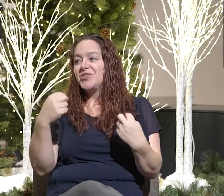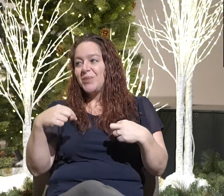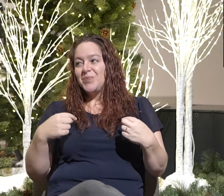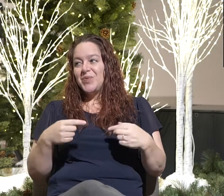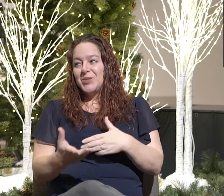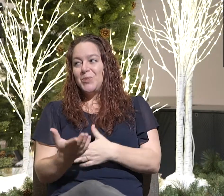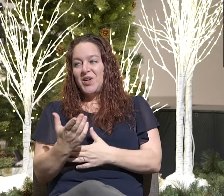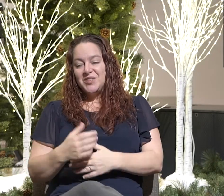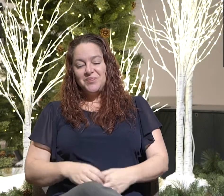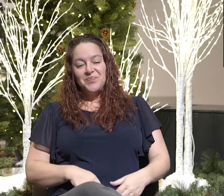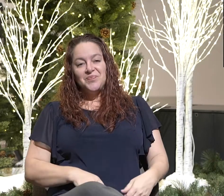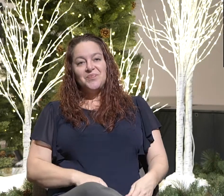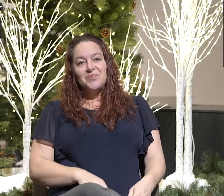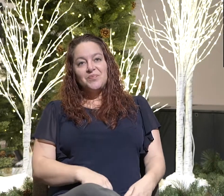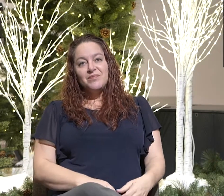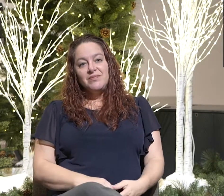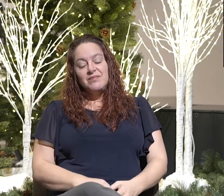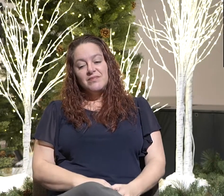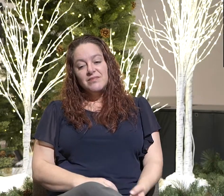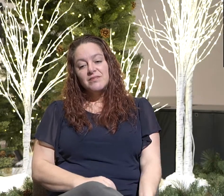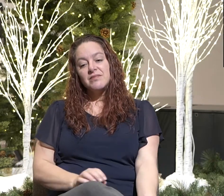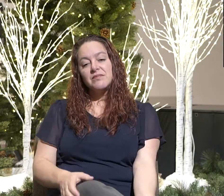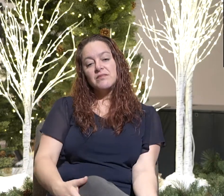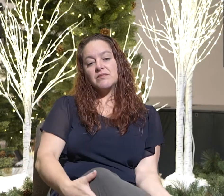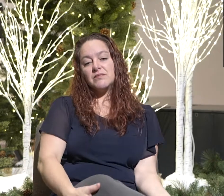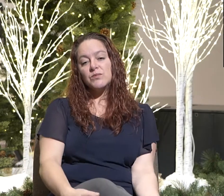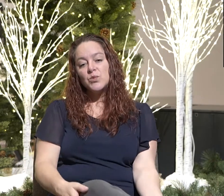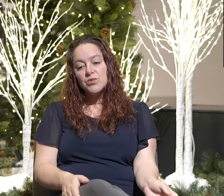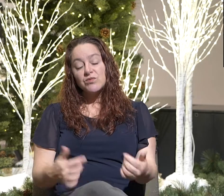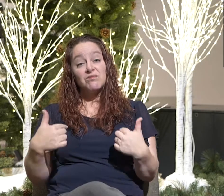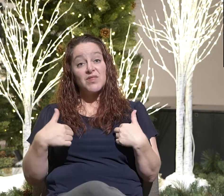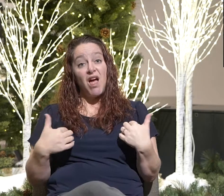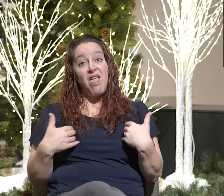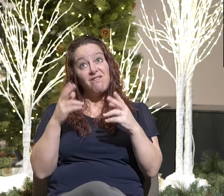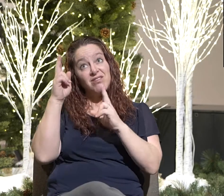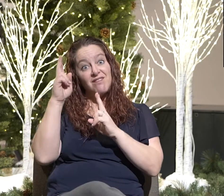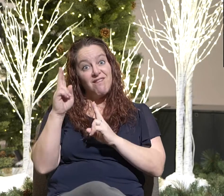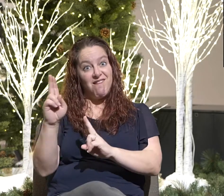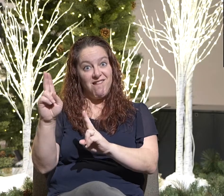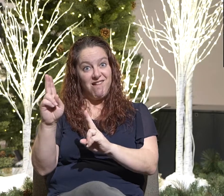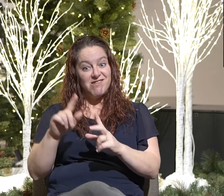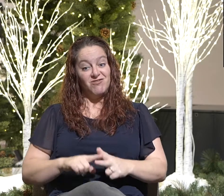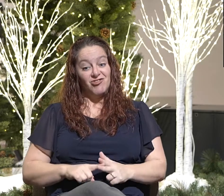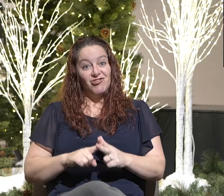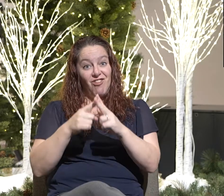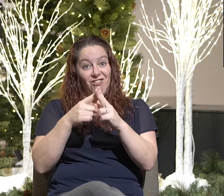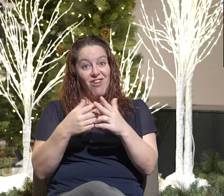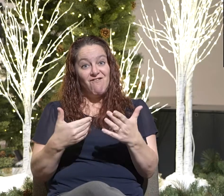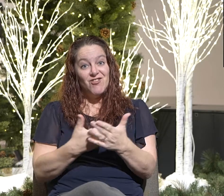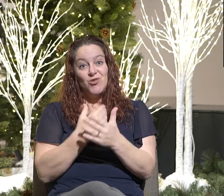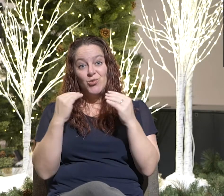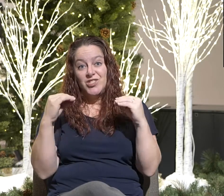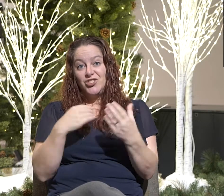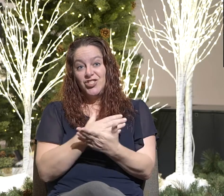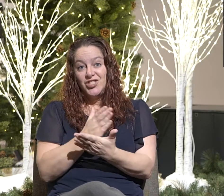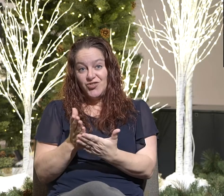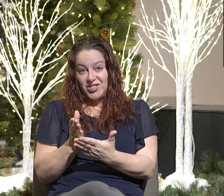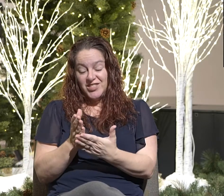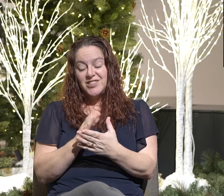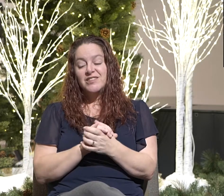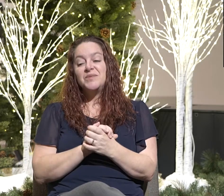morning. I get the honor of starting off this new teaching series